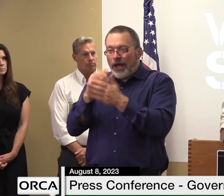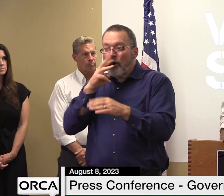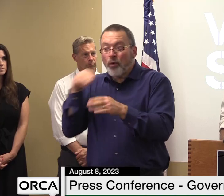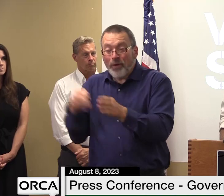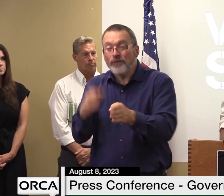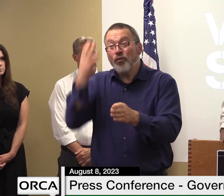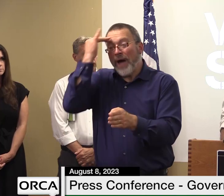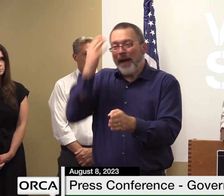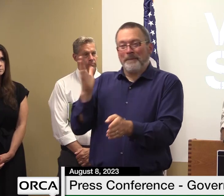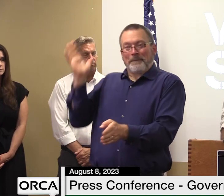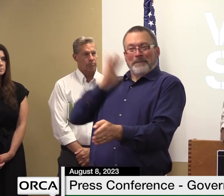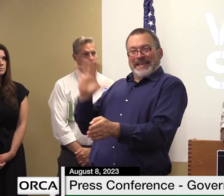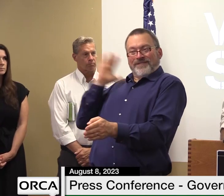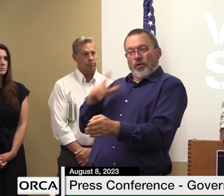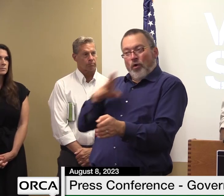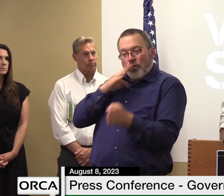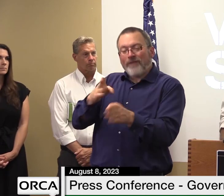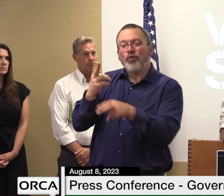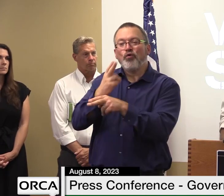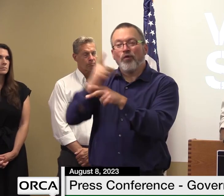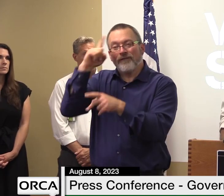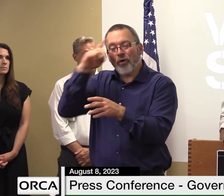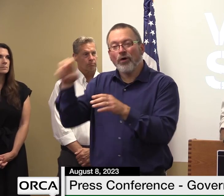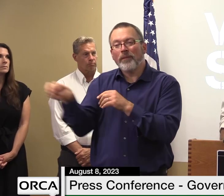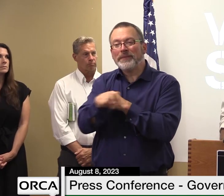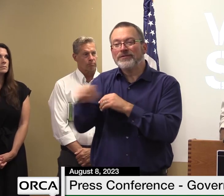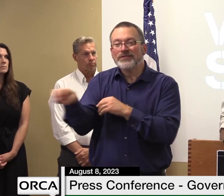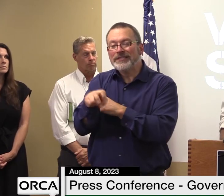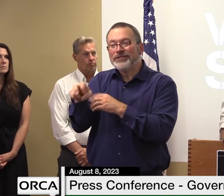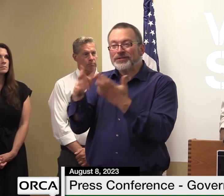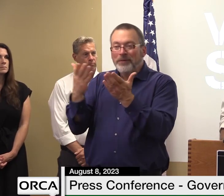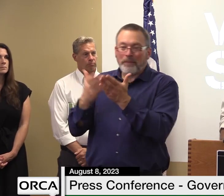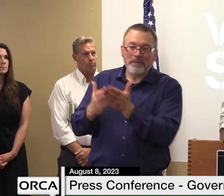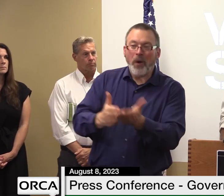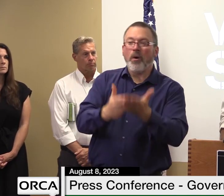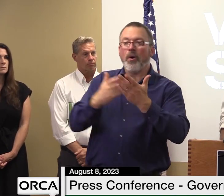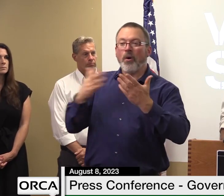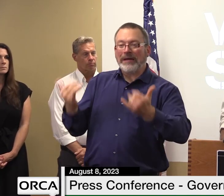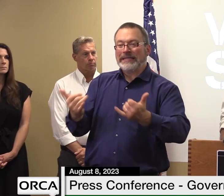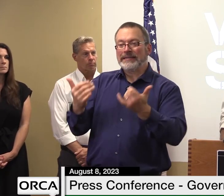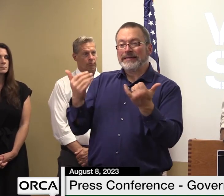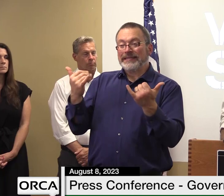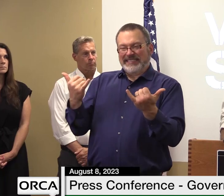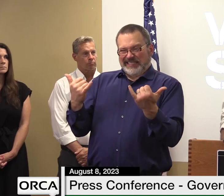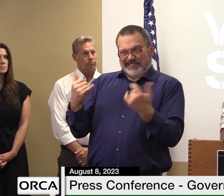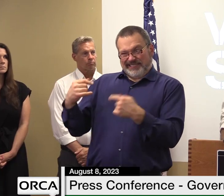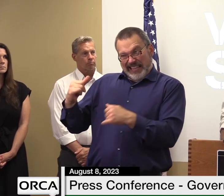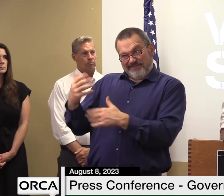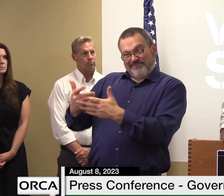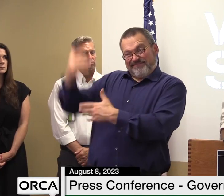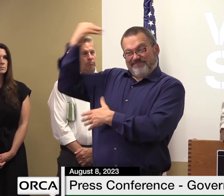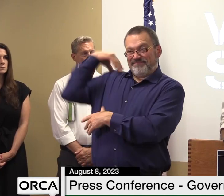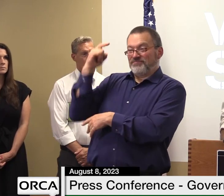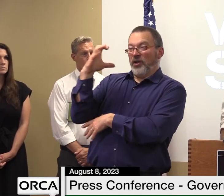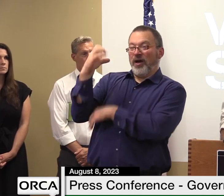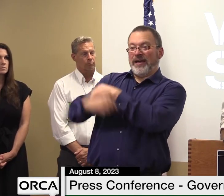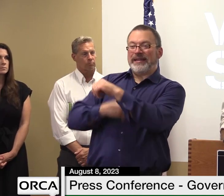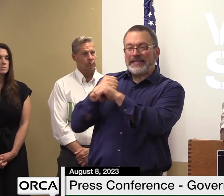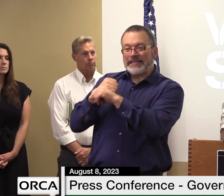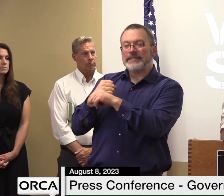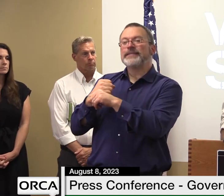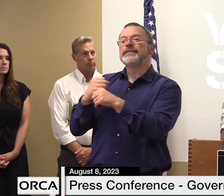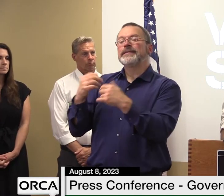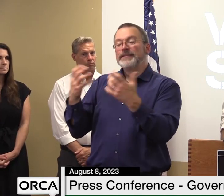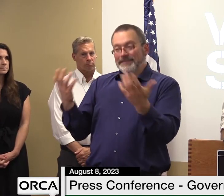built that's where railroads were built and times have changed and so now we have to deal with the consequences of